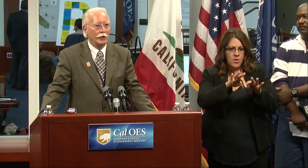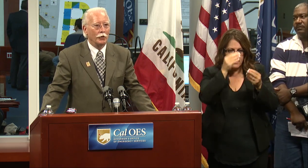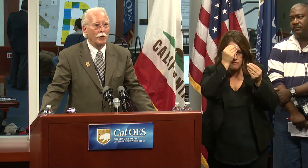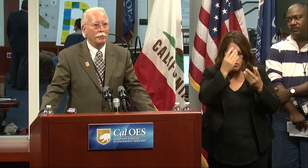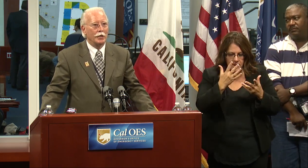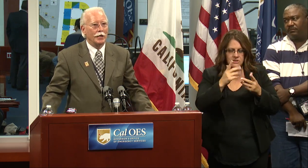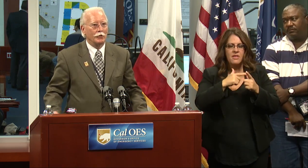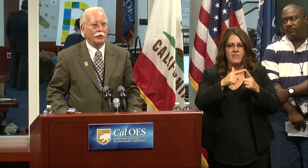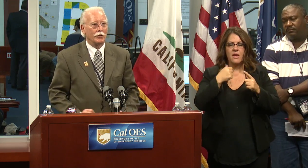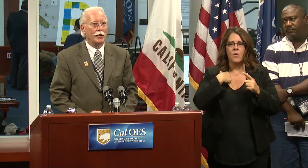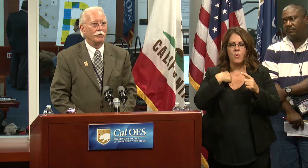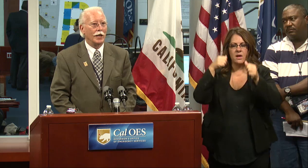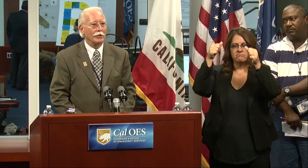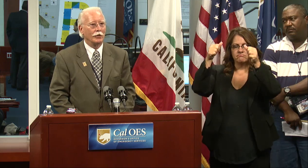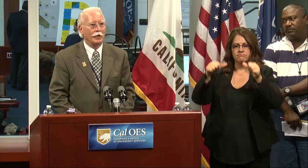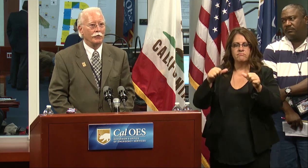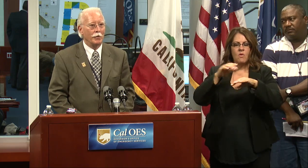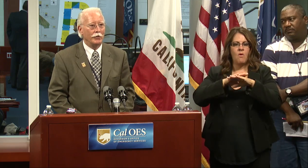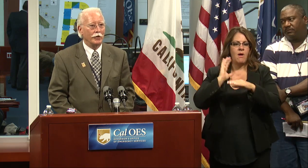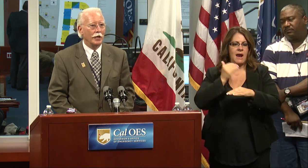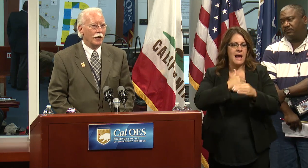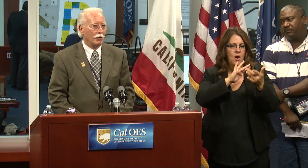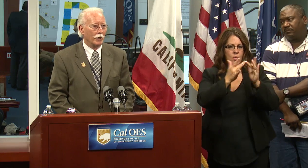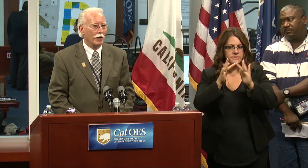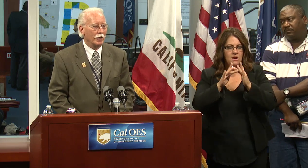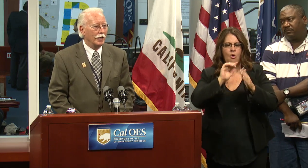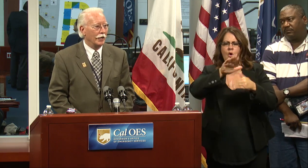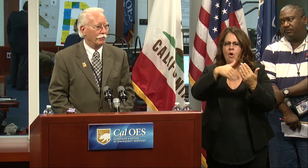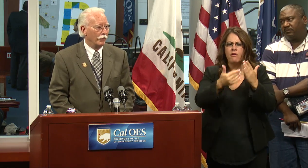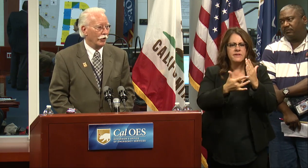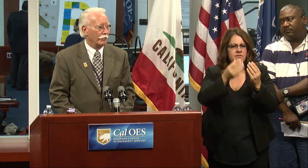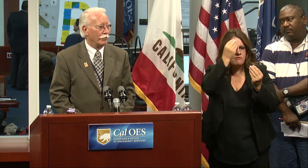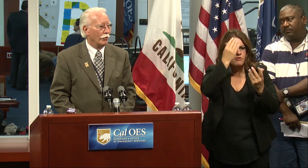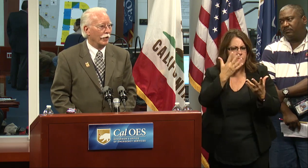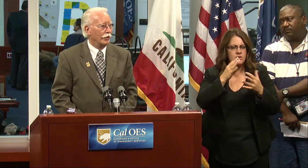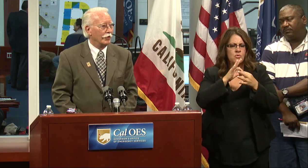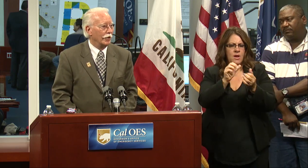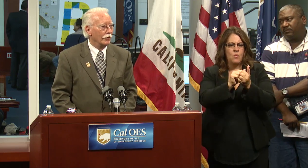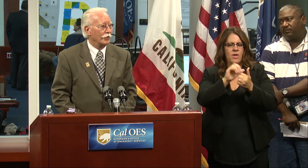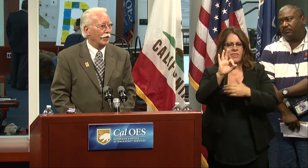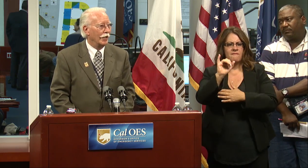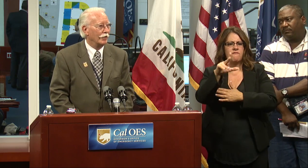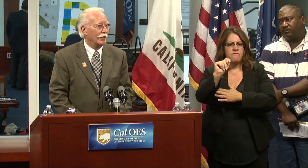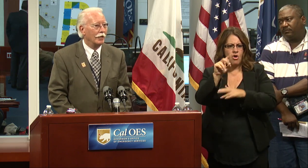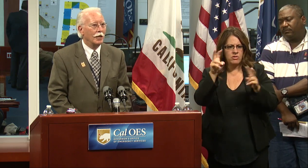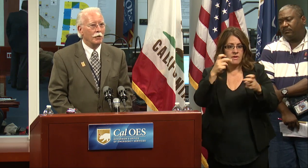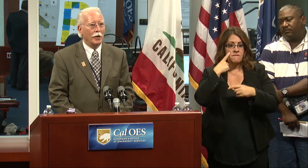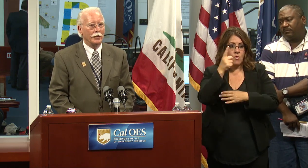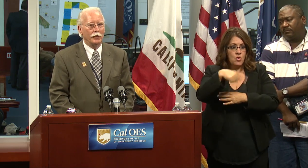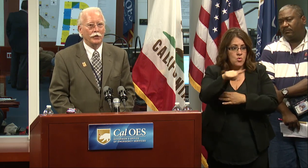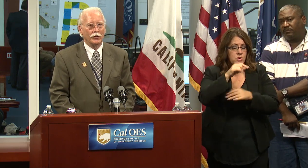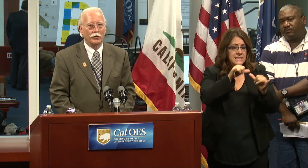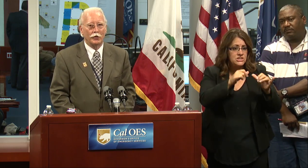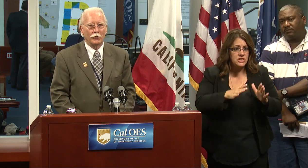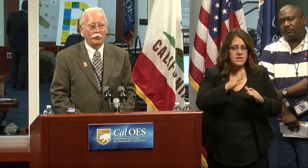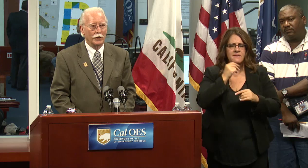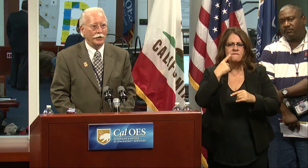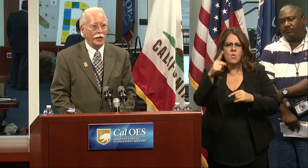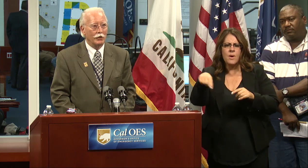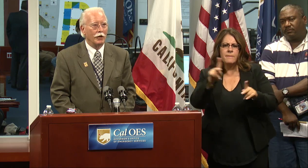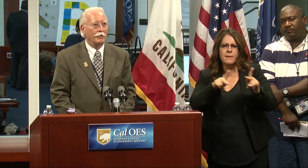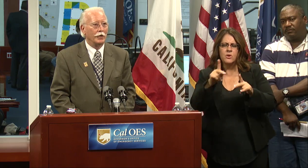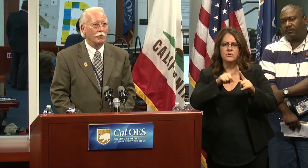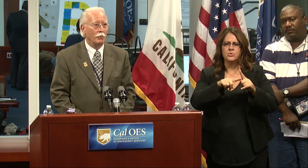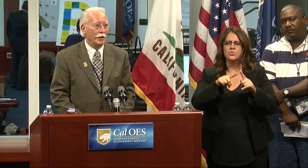putting it out on the website. So there's a lot of technical information regarding that fault for engineers and practitioners to